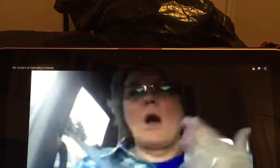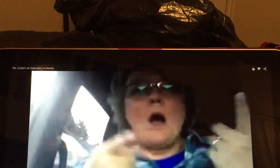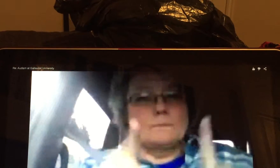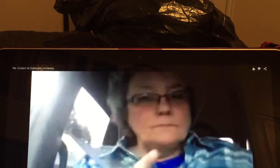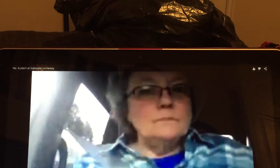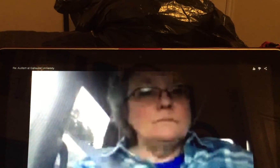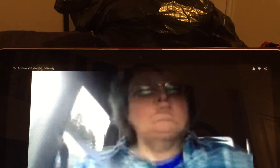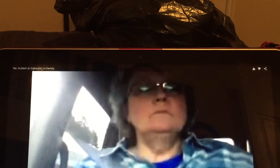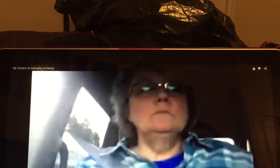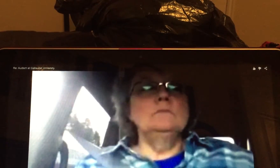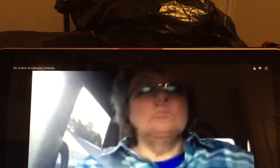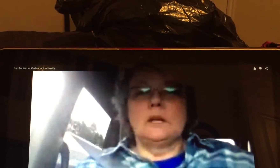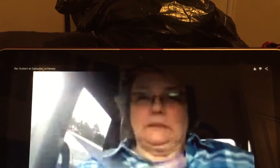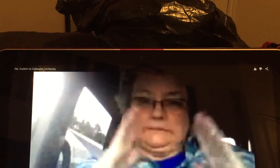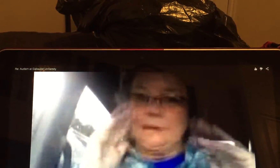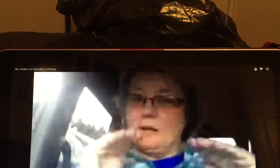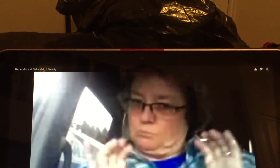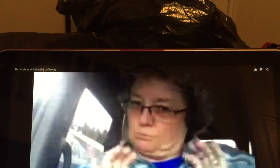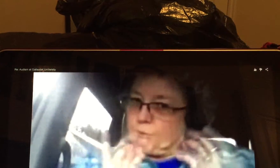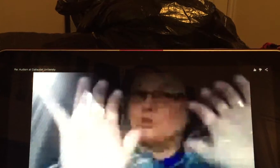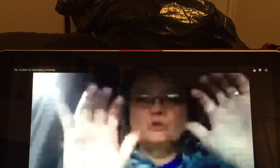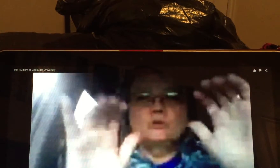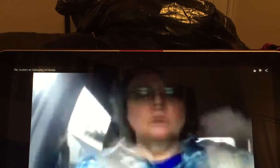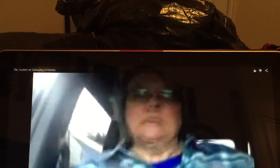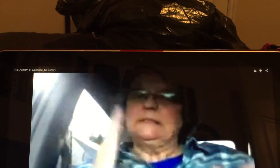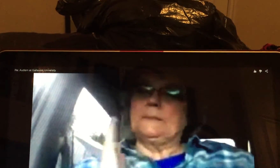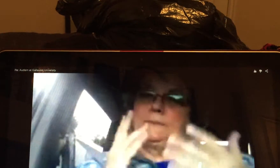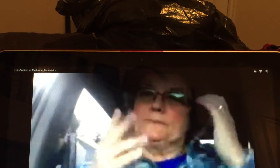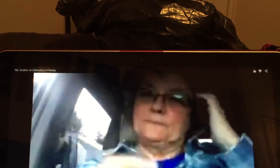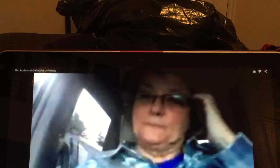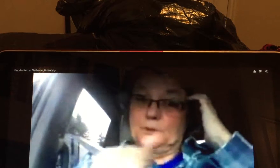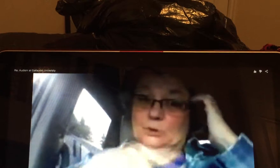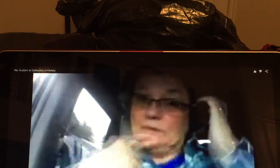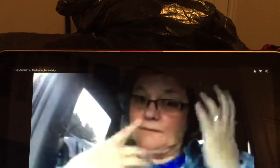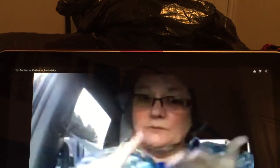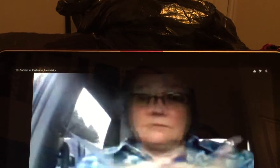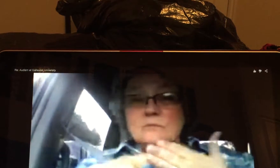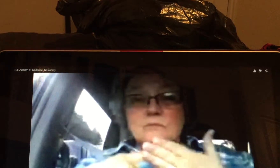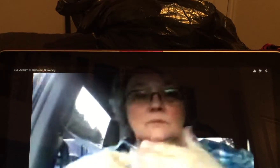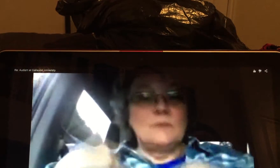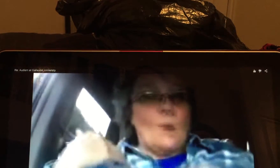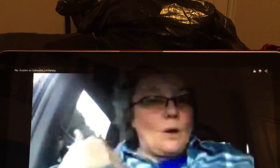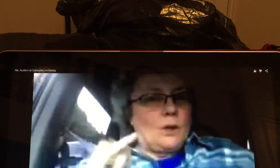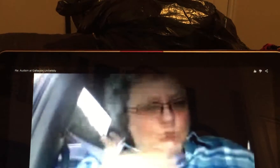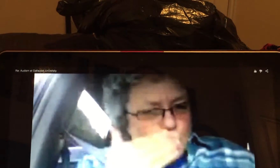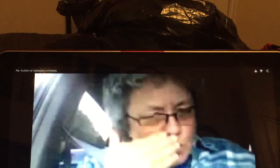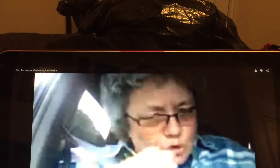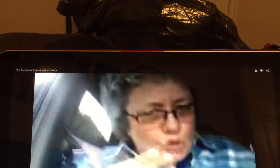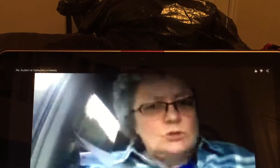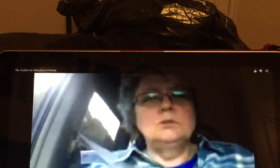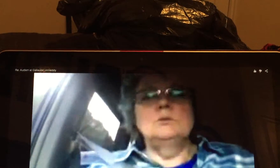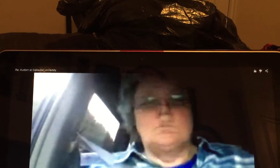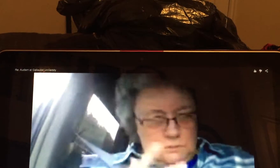you I look forward to hearing what happens you know I expect you to push your boundaries I expect you to start the discussion